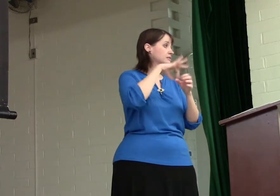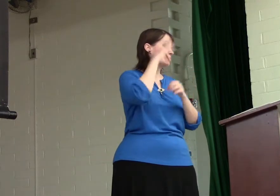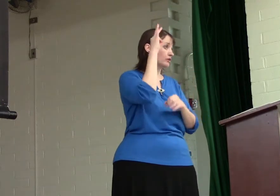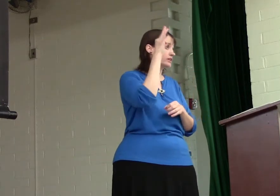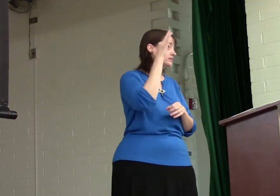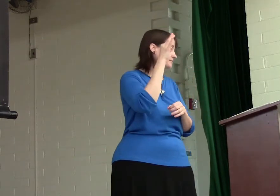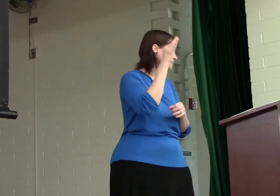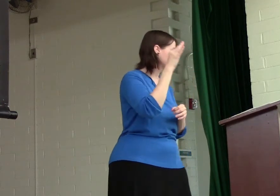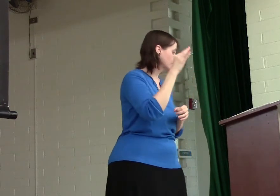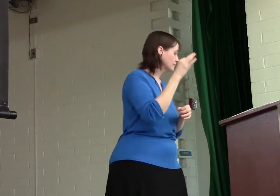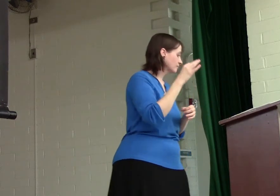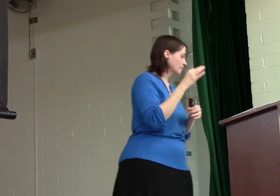Spirit.